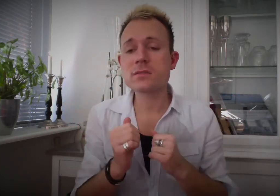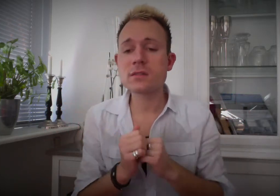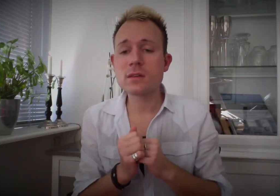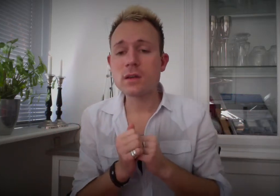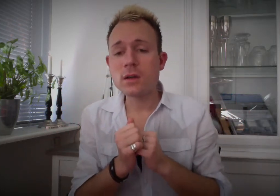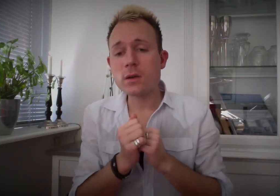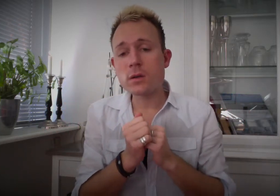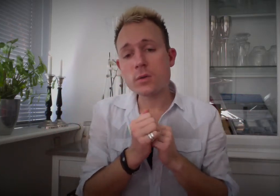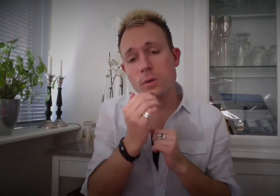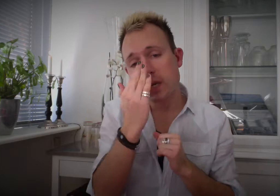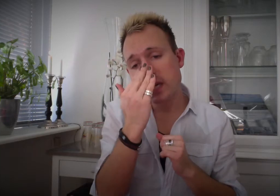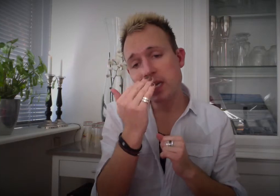Real